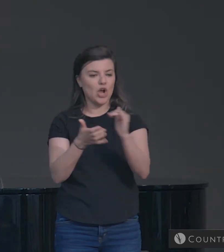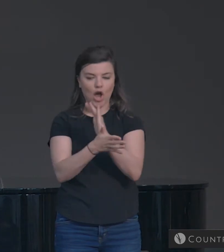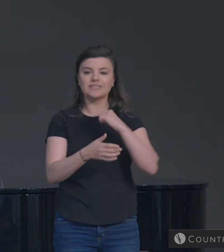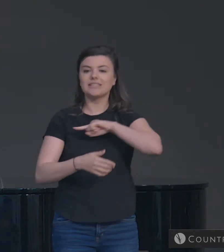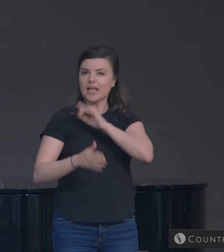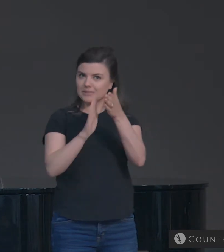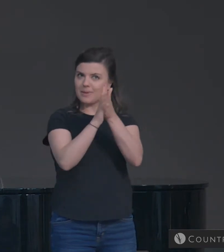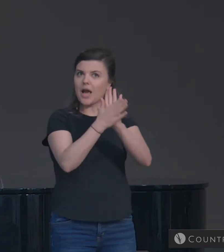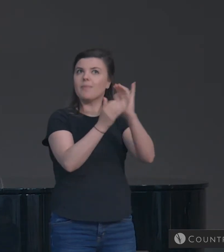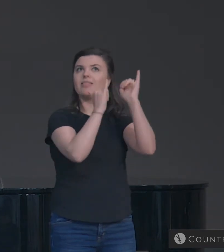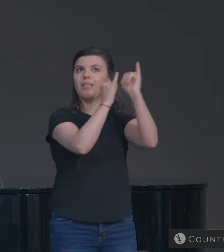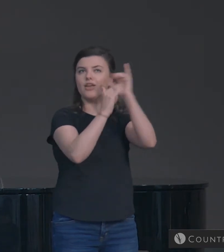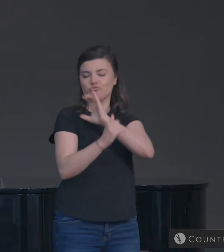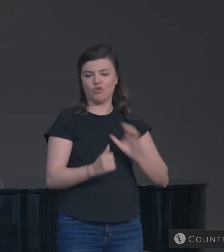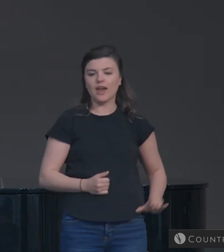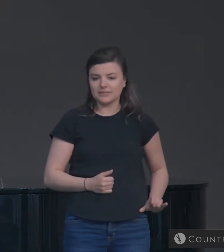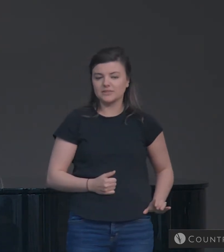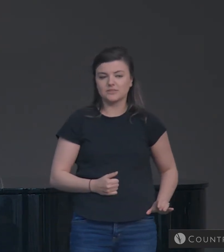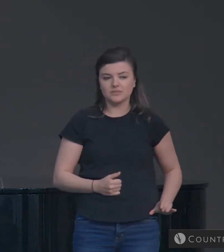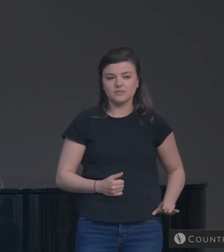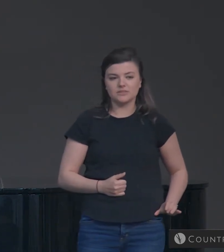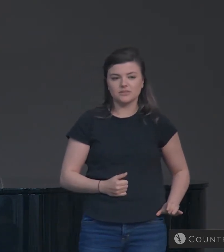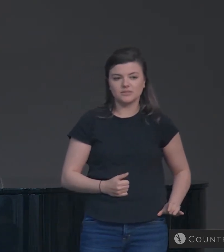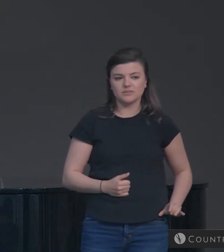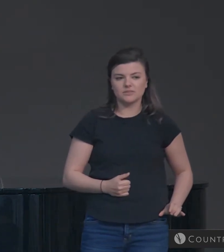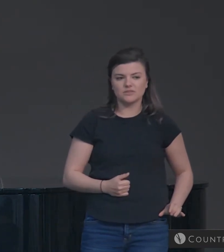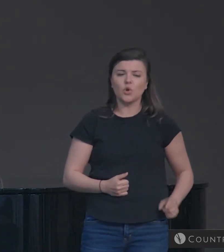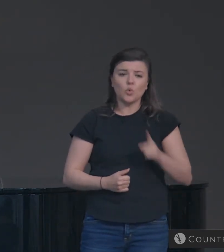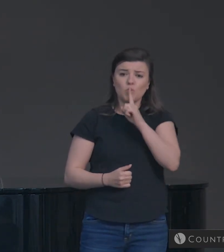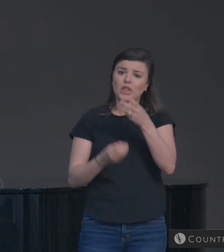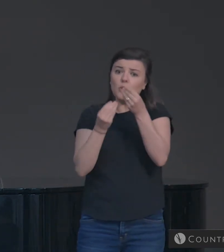-like living, really in stability.